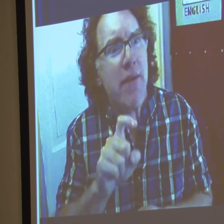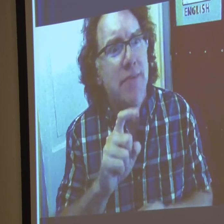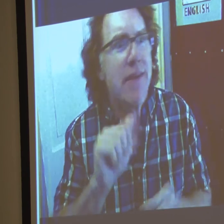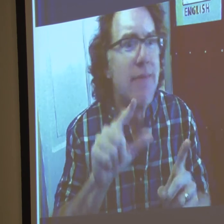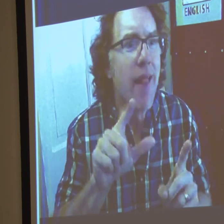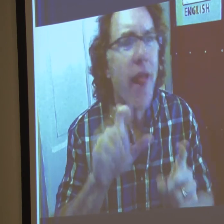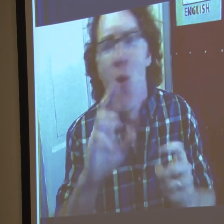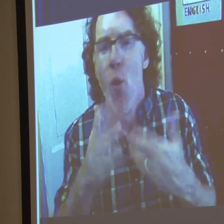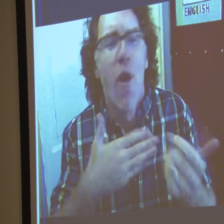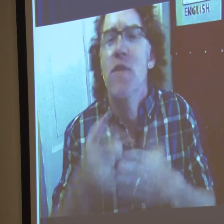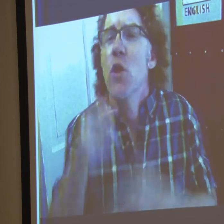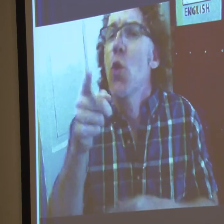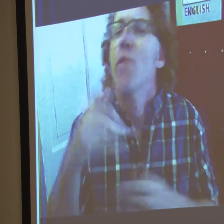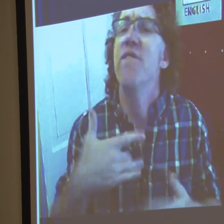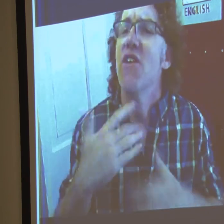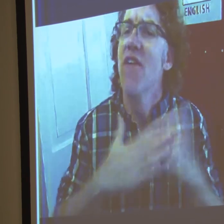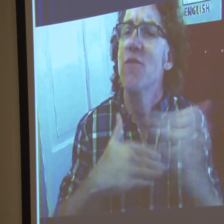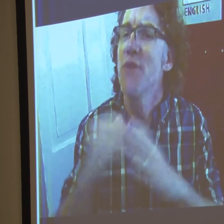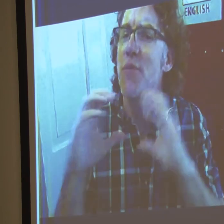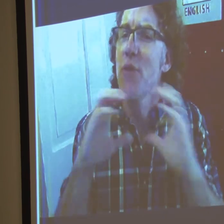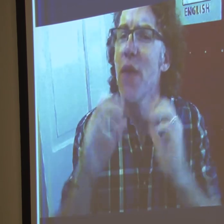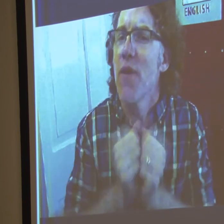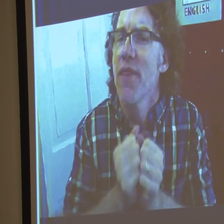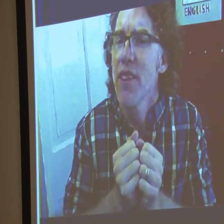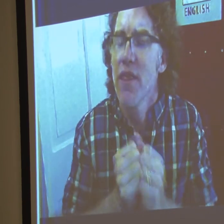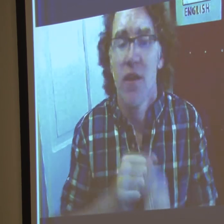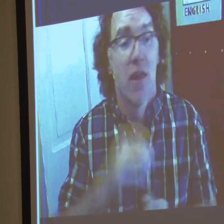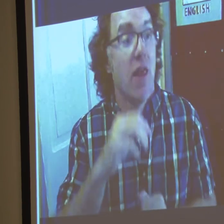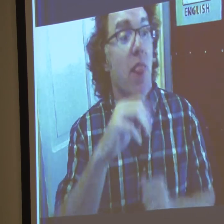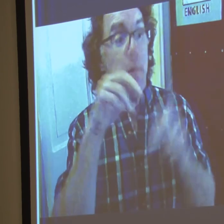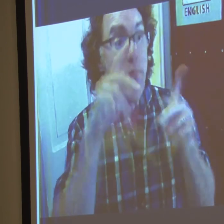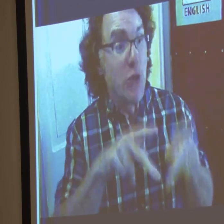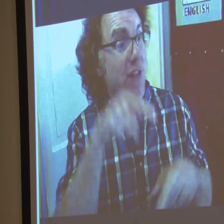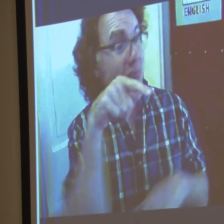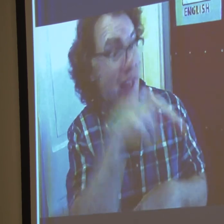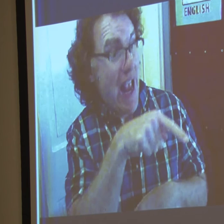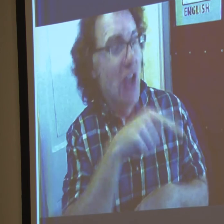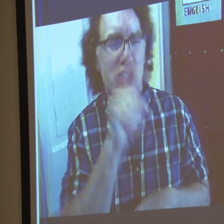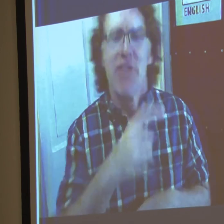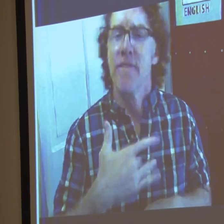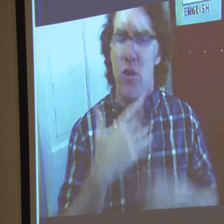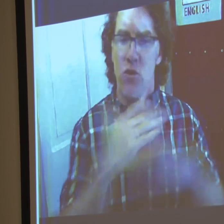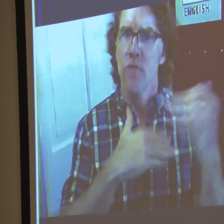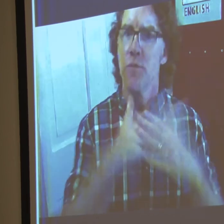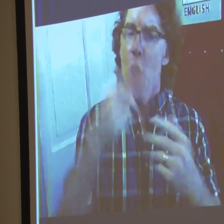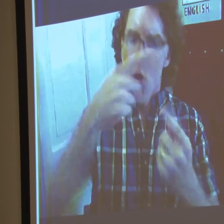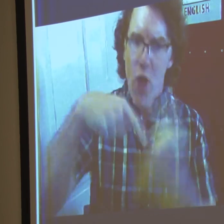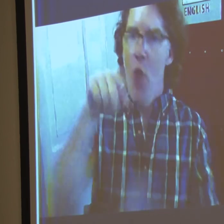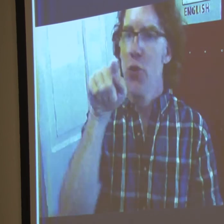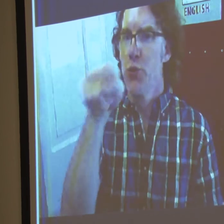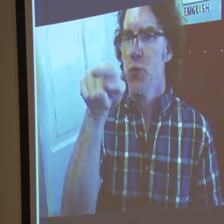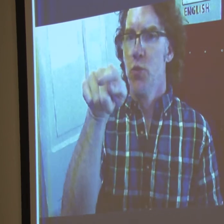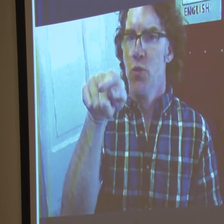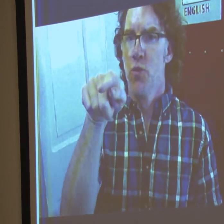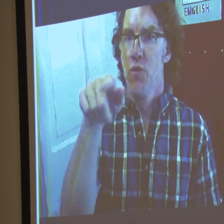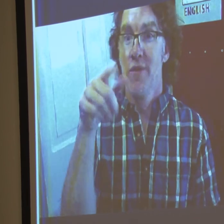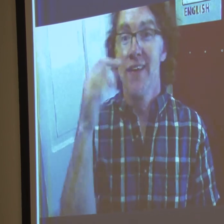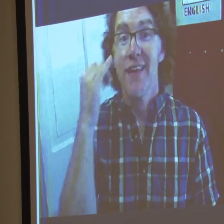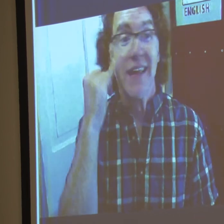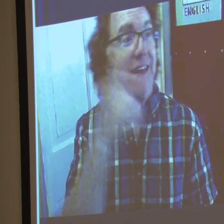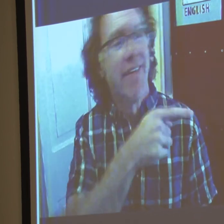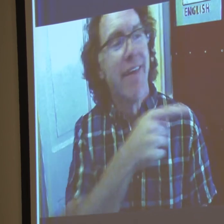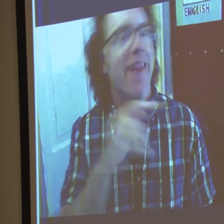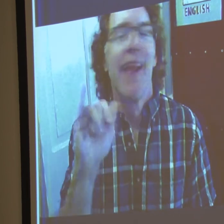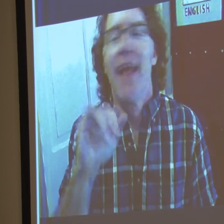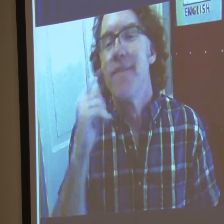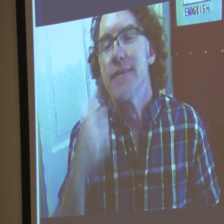right people to feel comfortable with. It doesn't matter if you sign ASL or how you communicate with